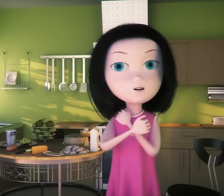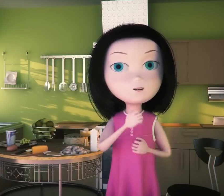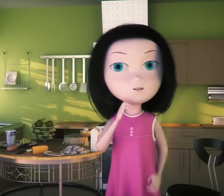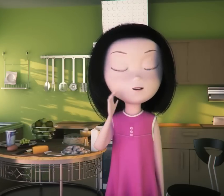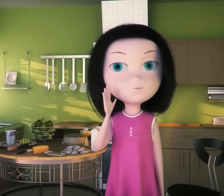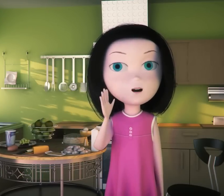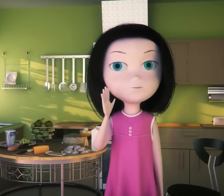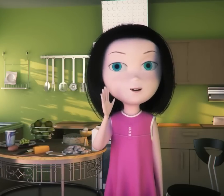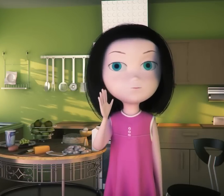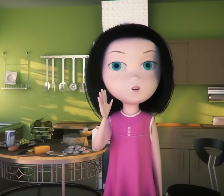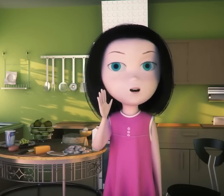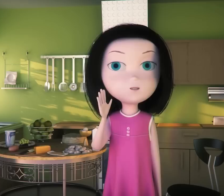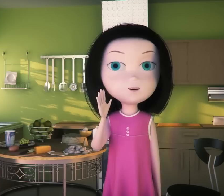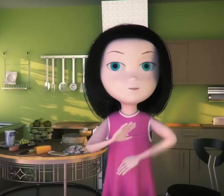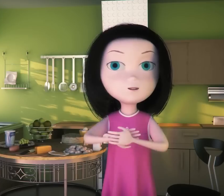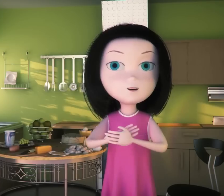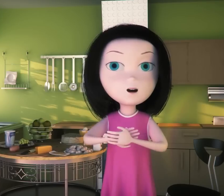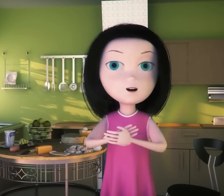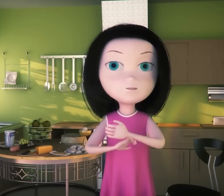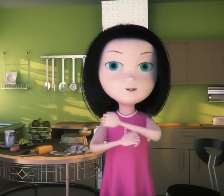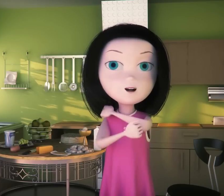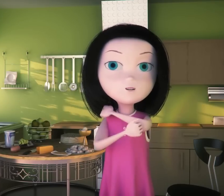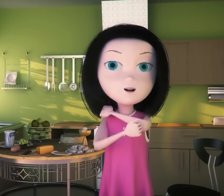Mommy I'm so hungry, may I have cheese and crackers?